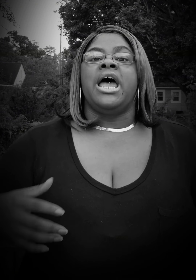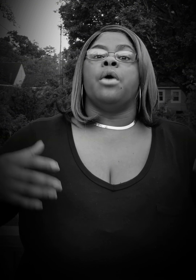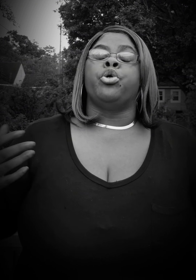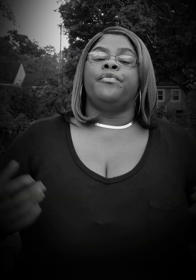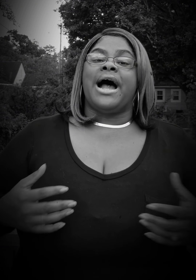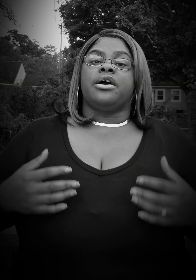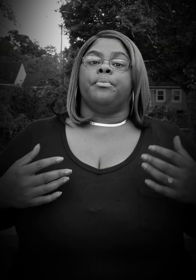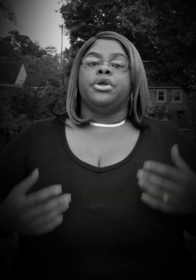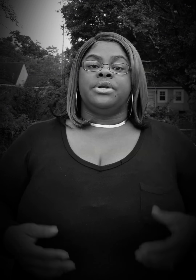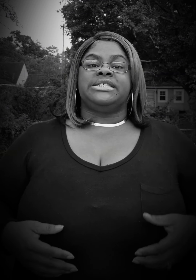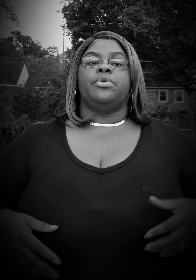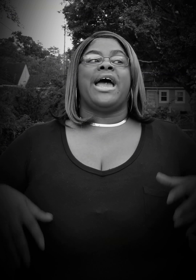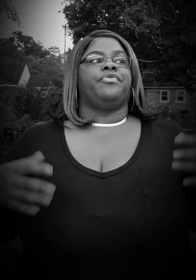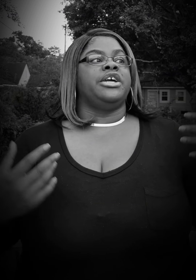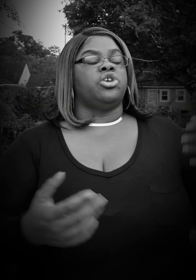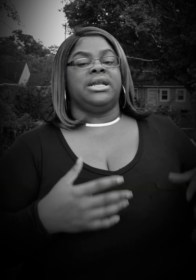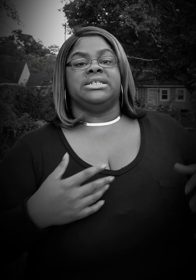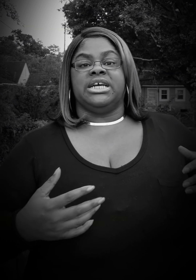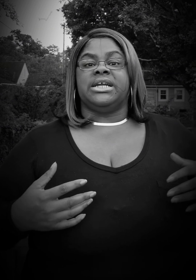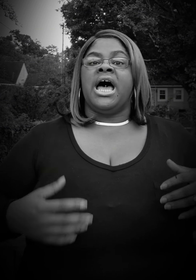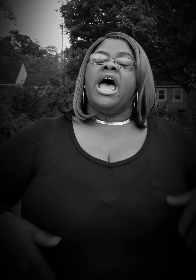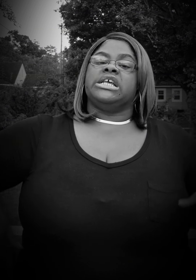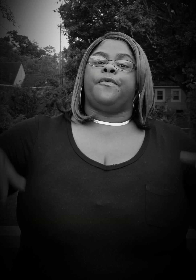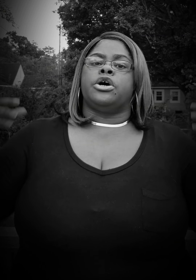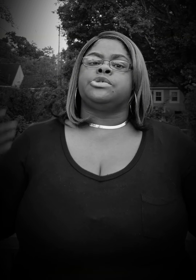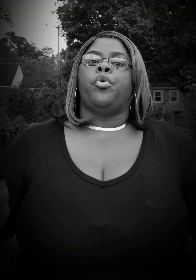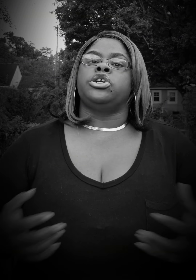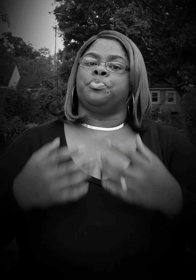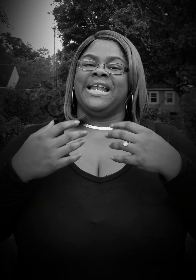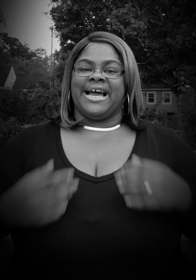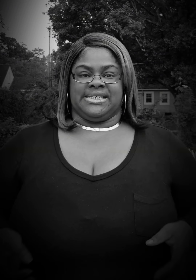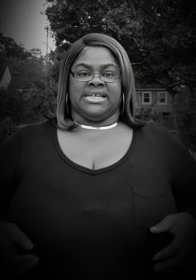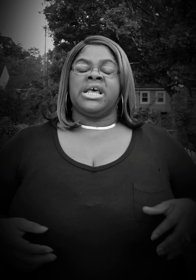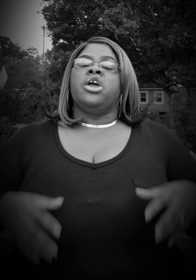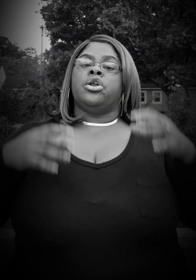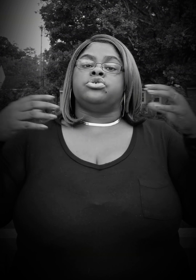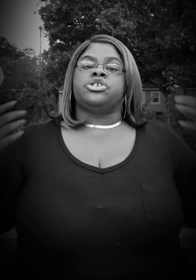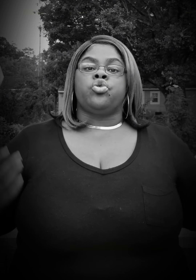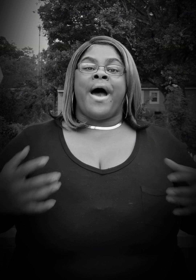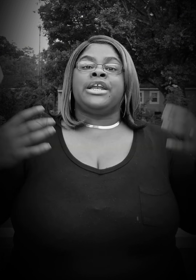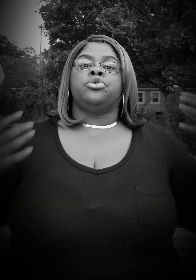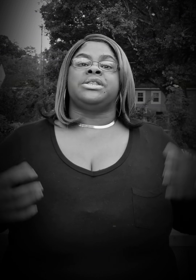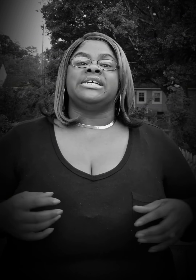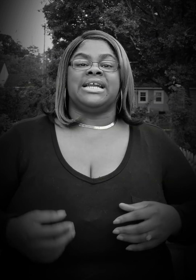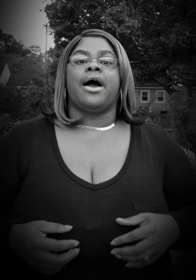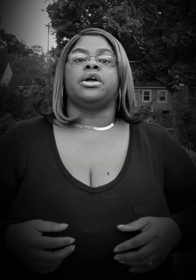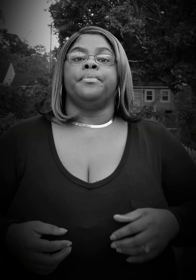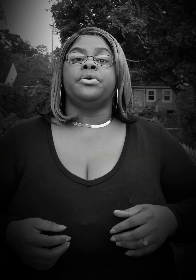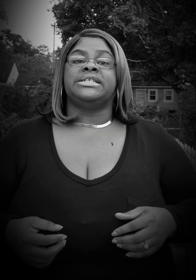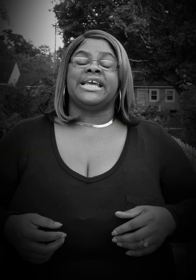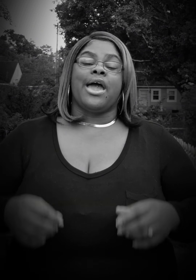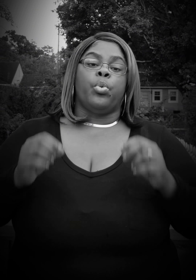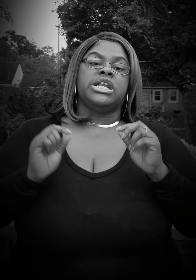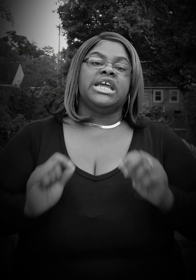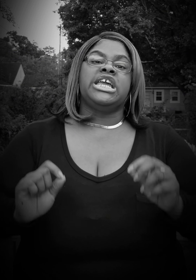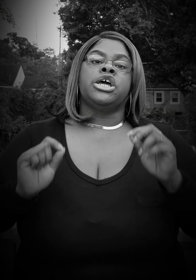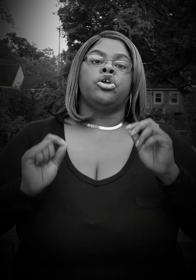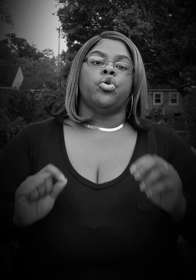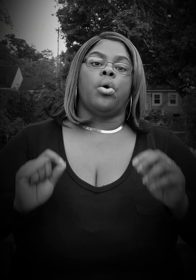improving our community. We have things on the agenda as far as sports plexus. You know, just trying to do things in our community, and we need your